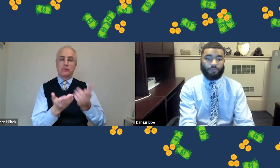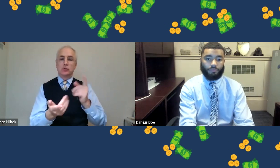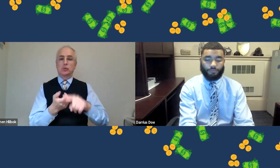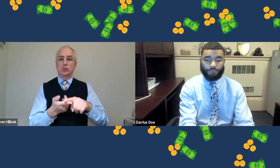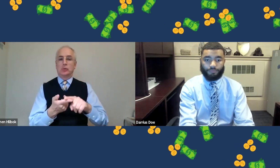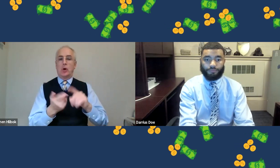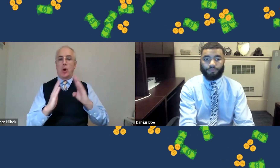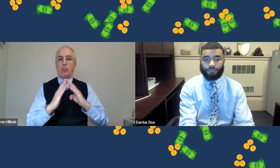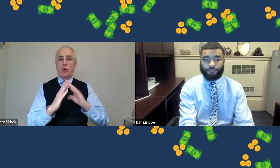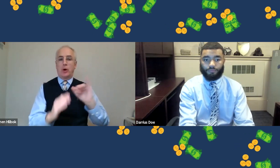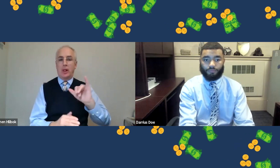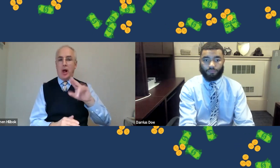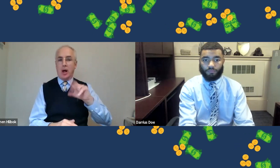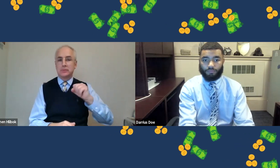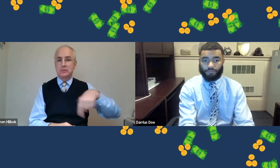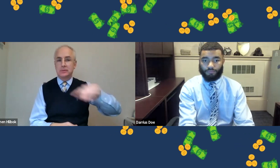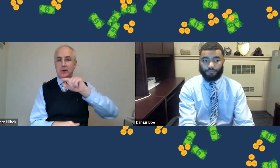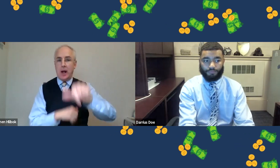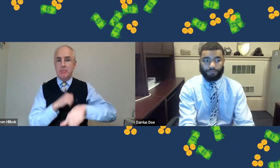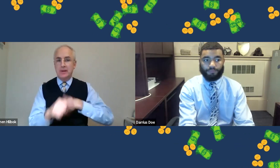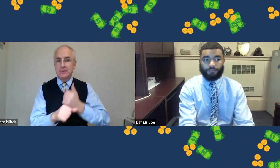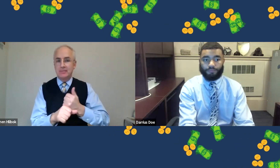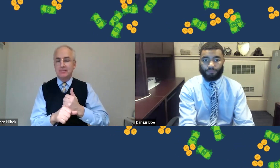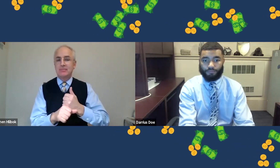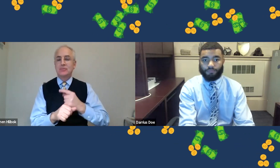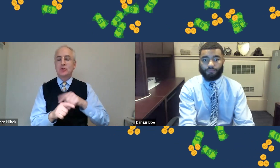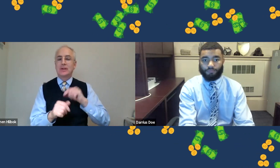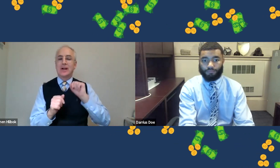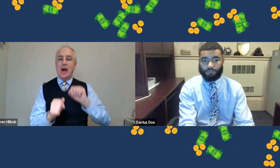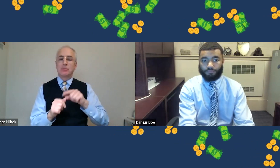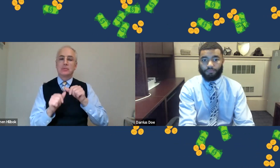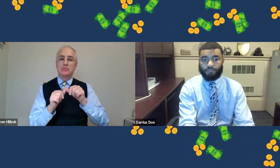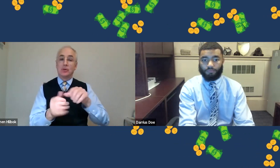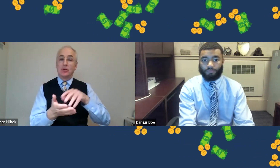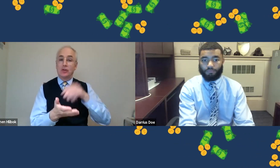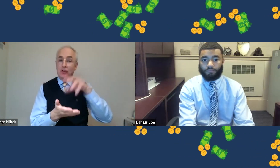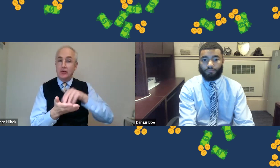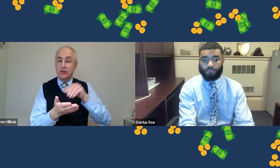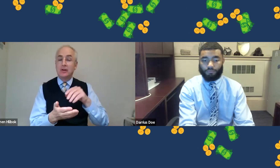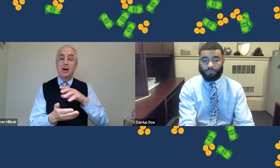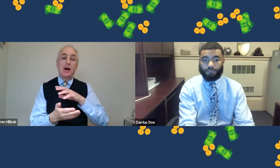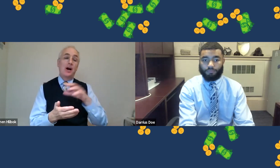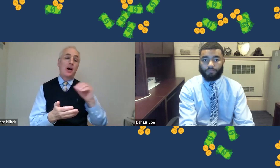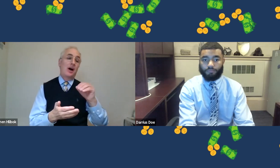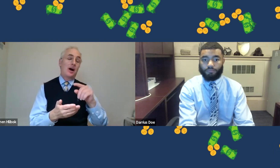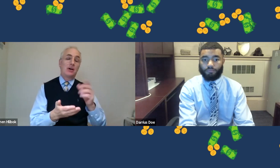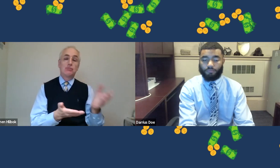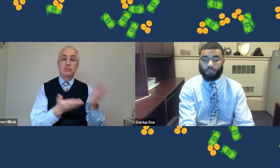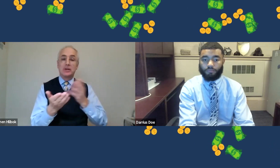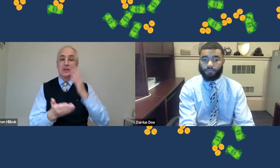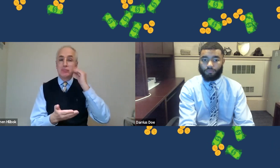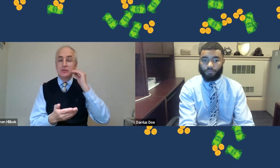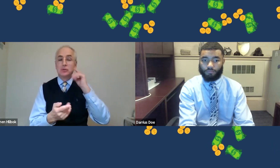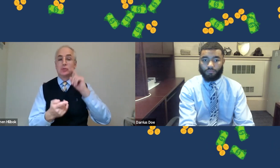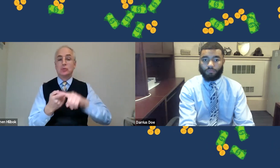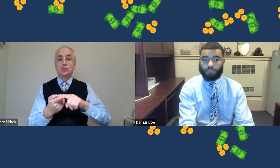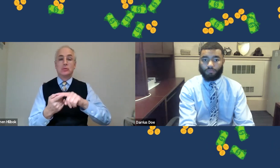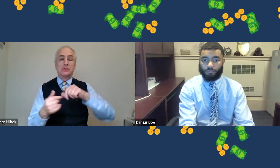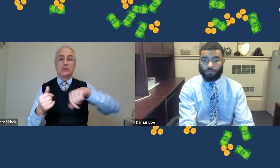glad that Gallaudet can provide a service to the community like us, the alumni, to continue learning from